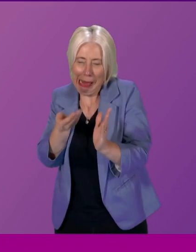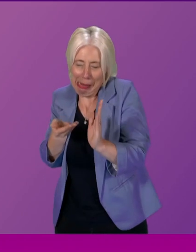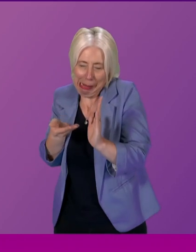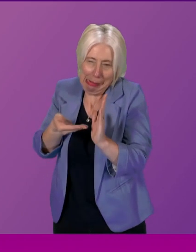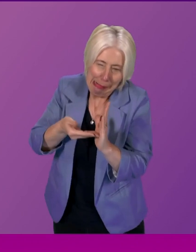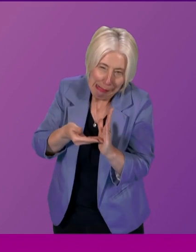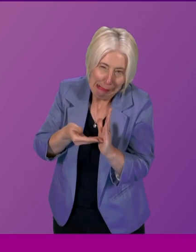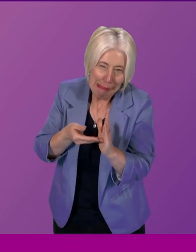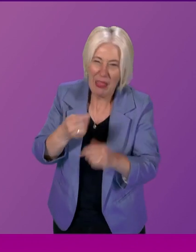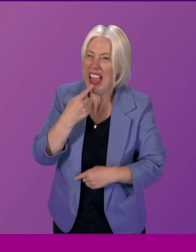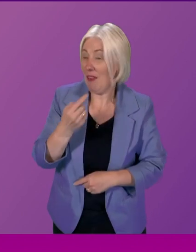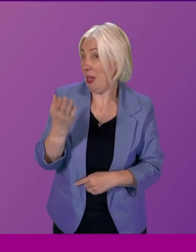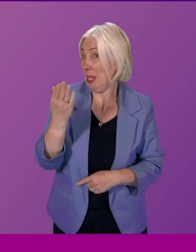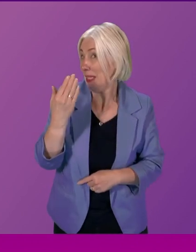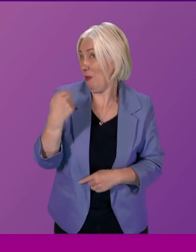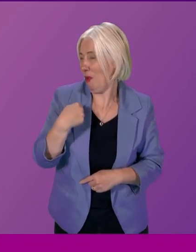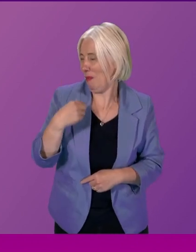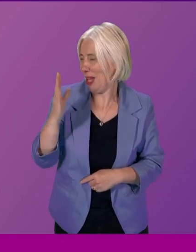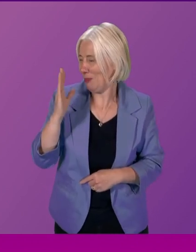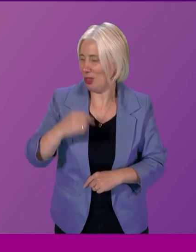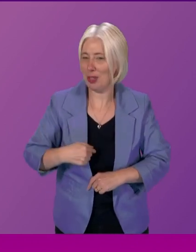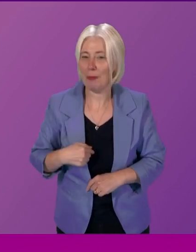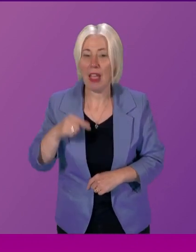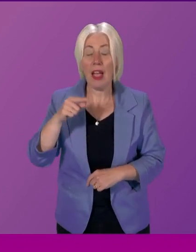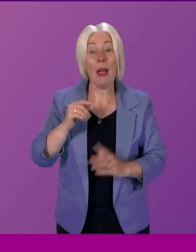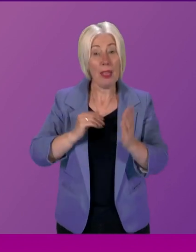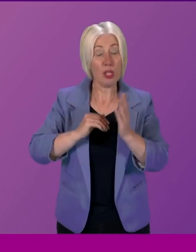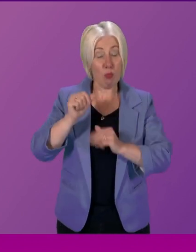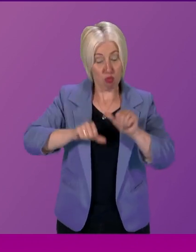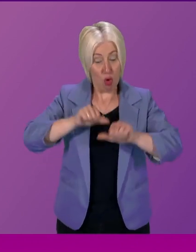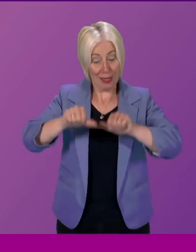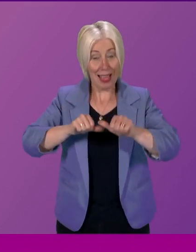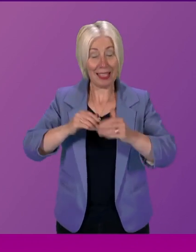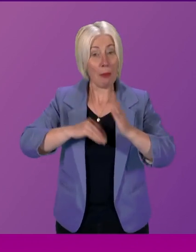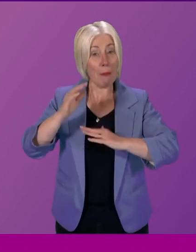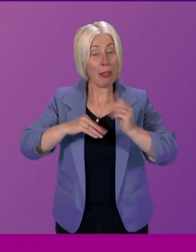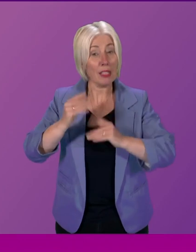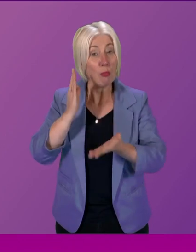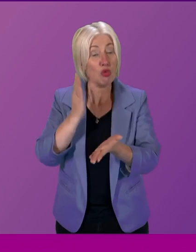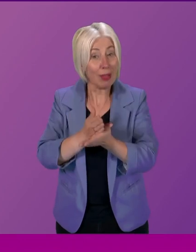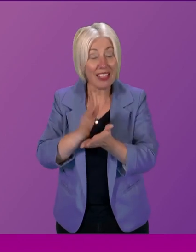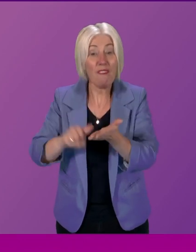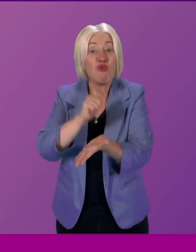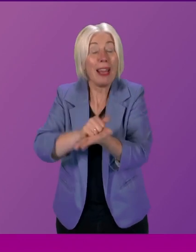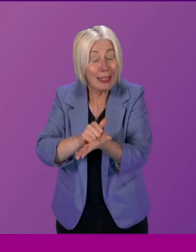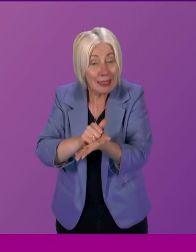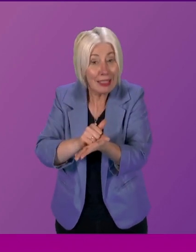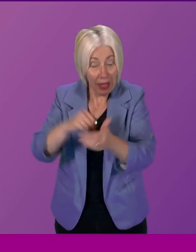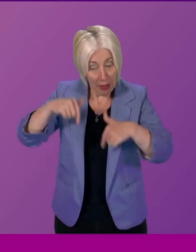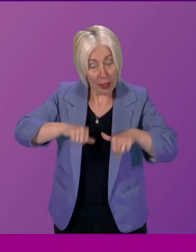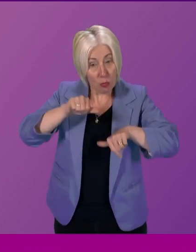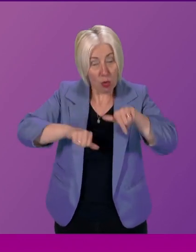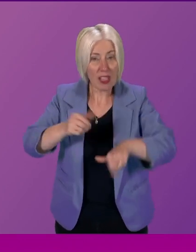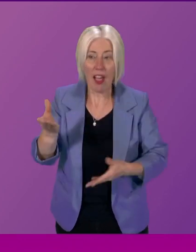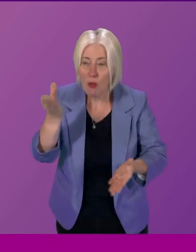that I didn't get to this whole process can actually build trust in our parliament and in our institutions if we get it right can't it if we if we